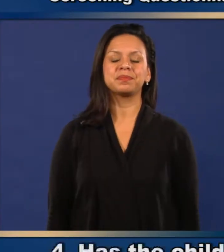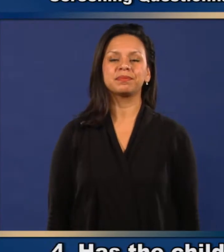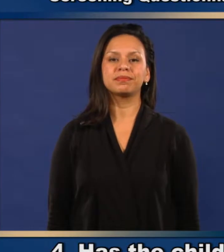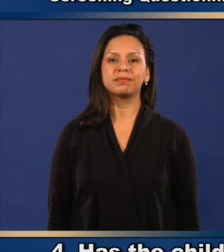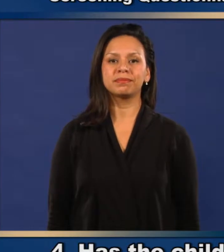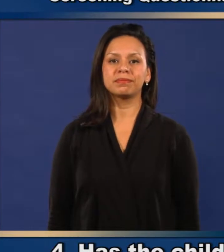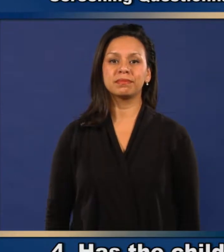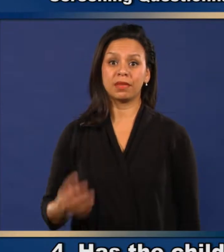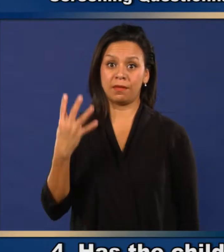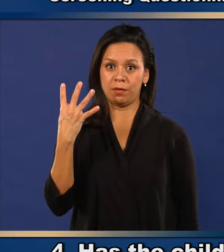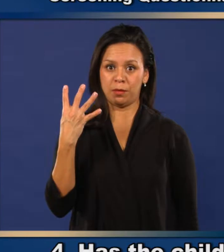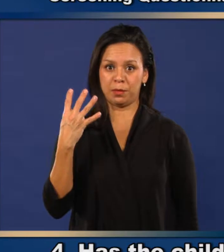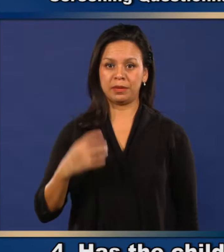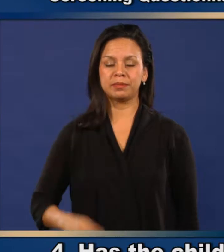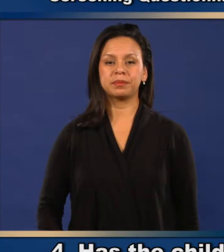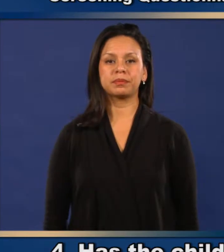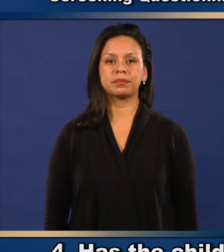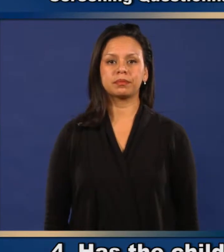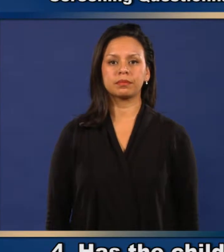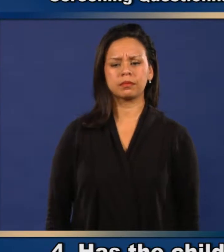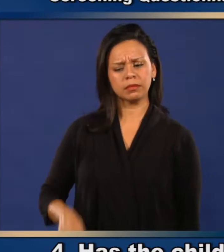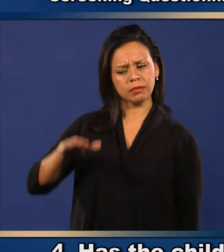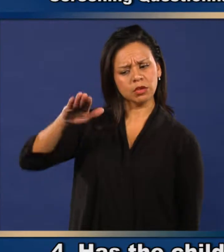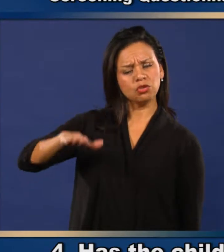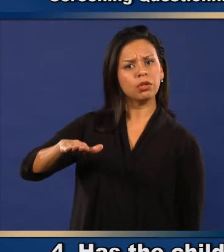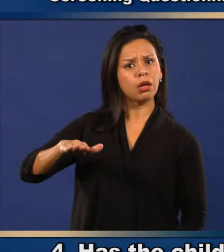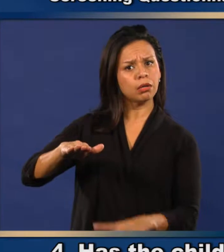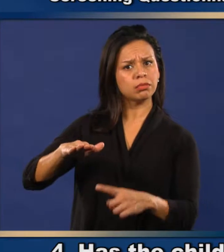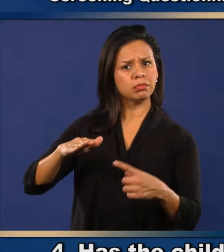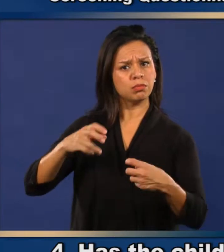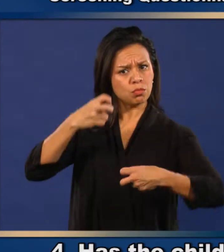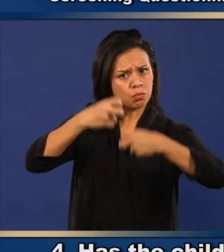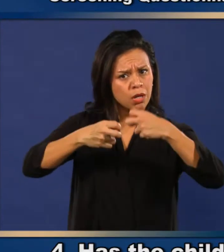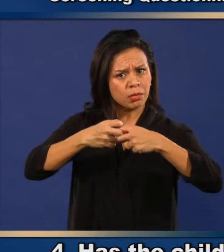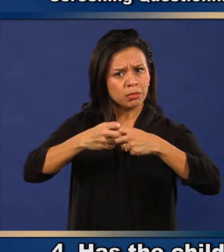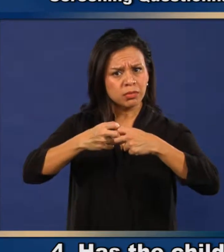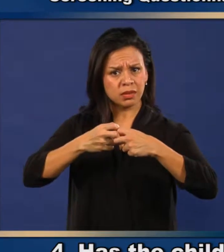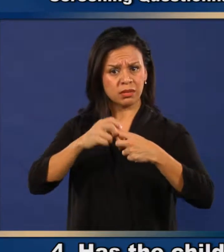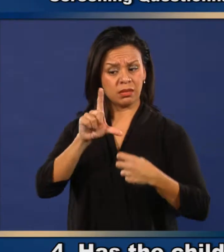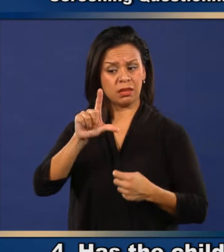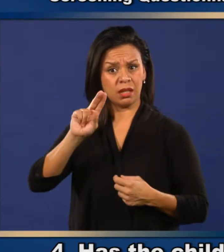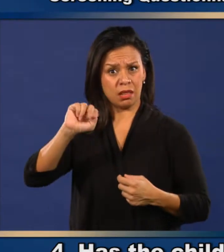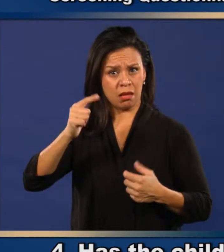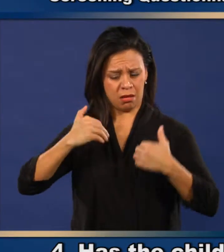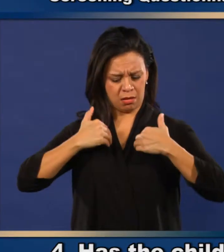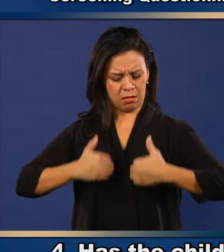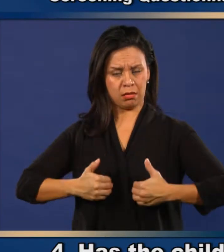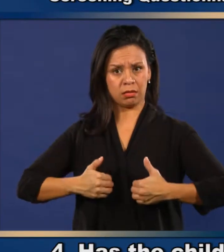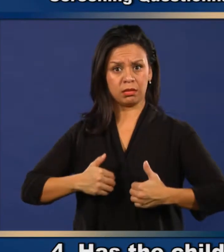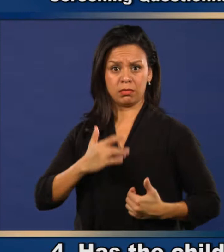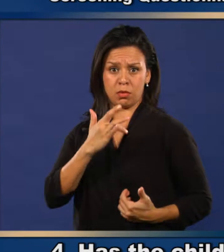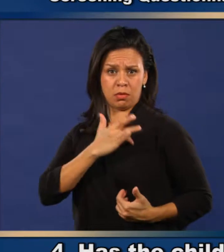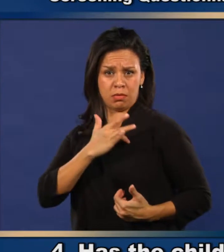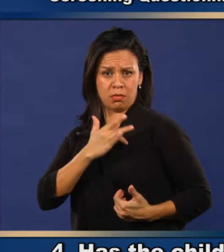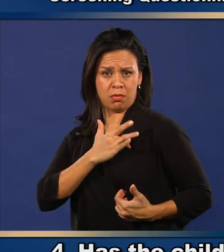Number 4. Has the child had a health problem with lung, heart,